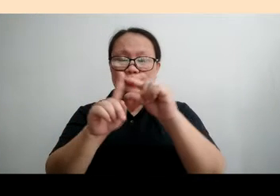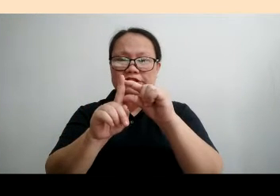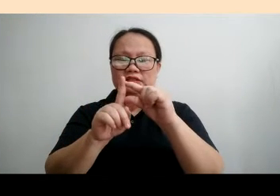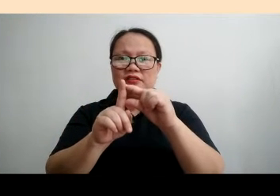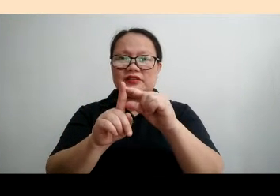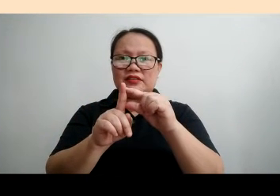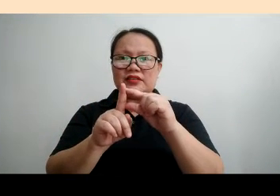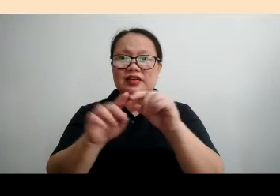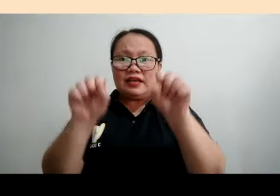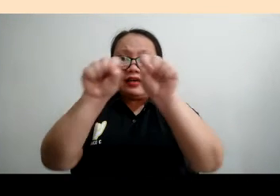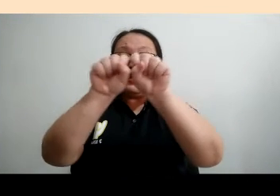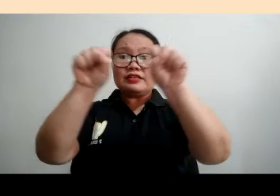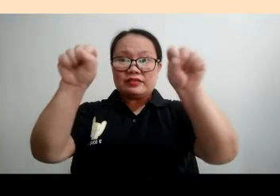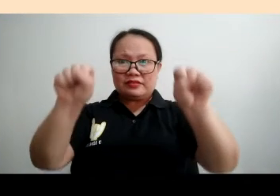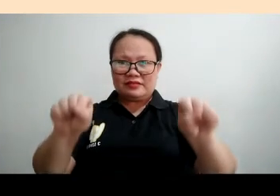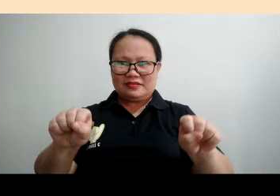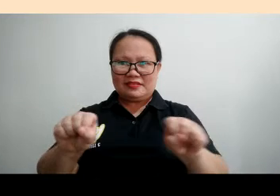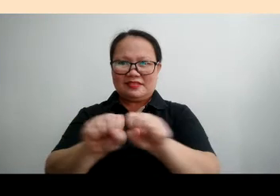FACTORING